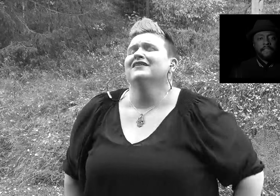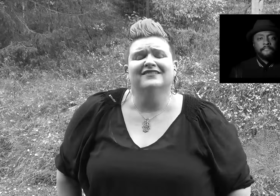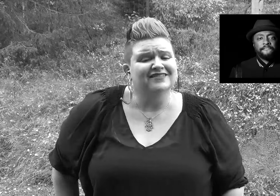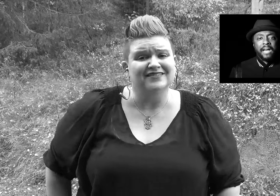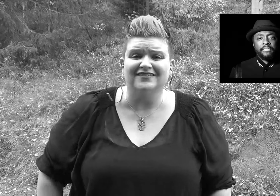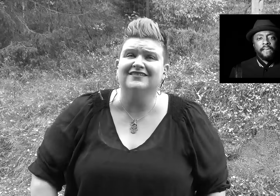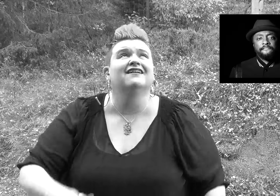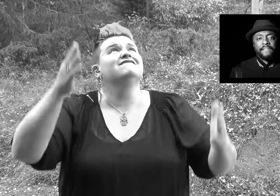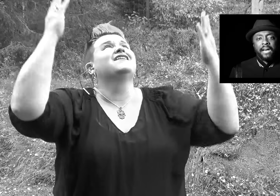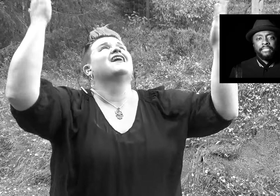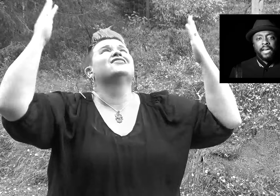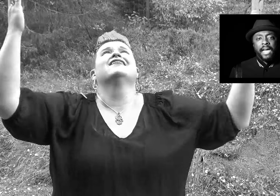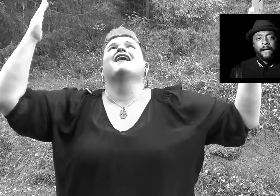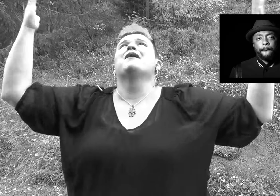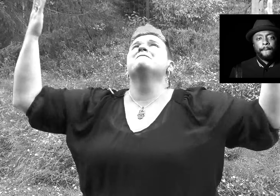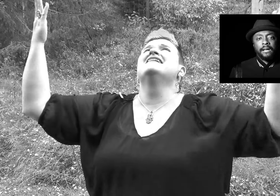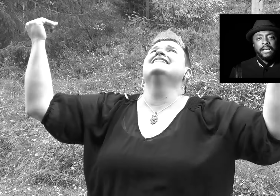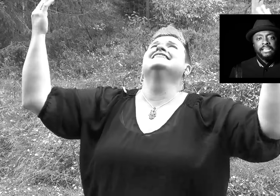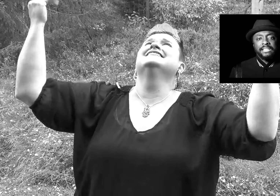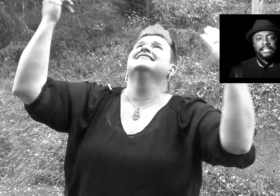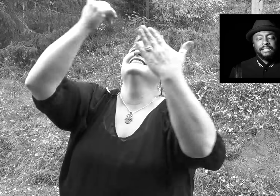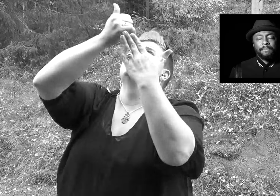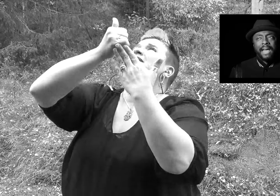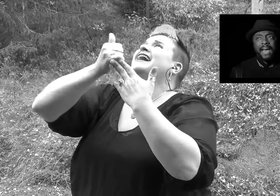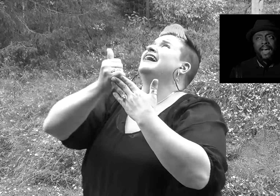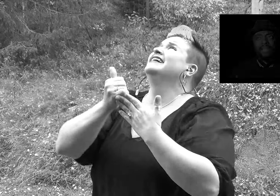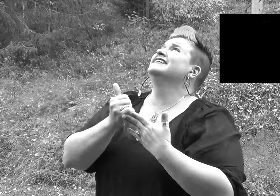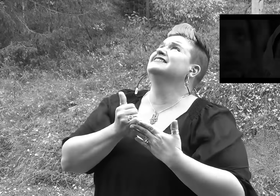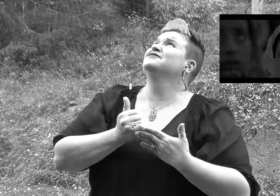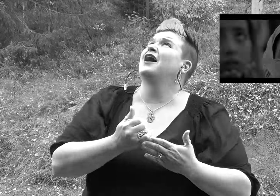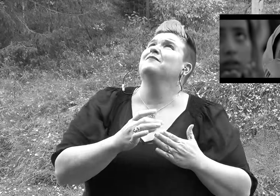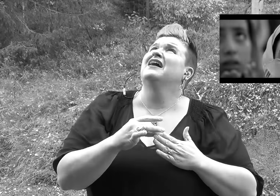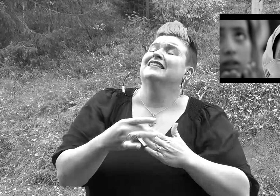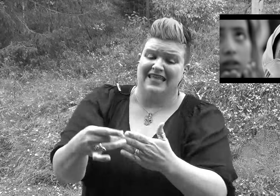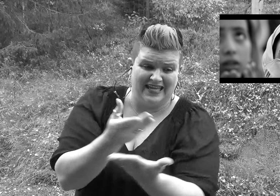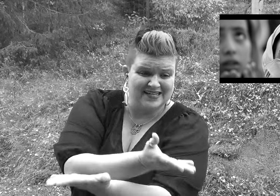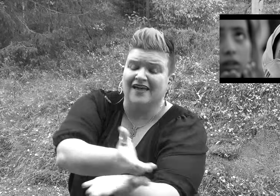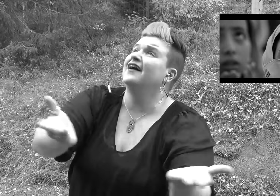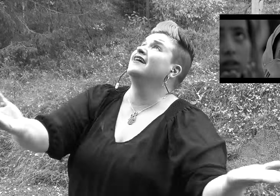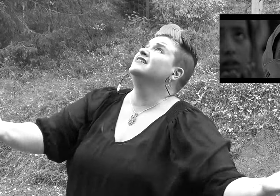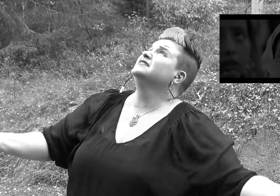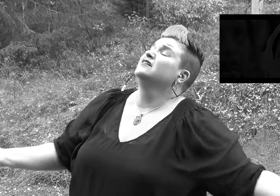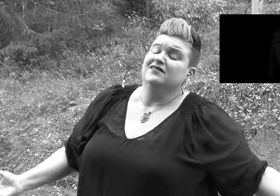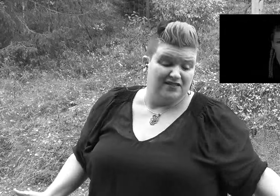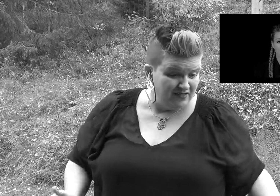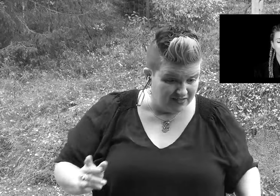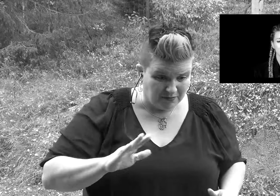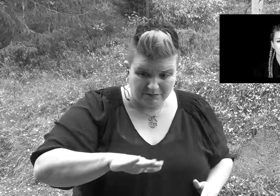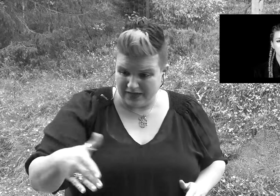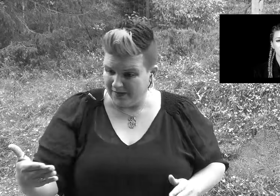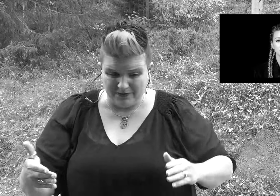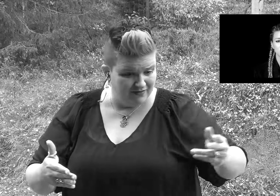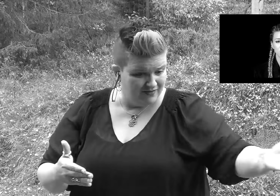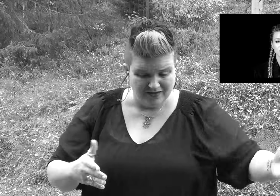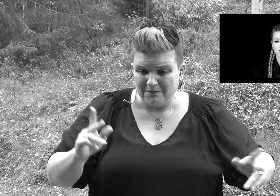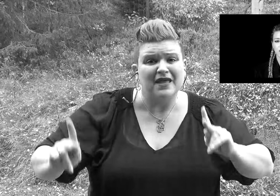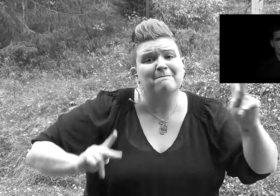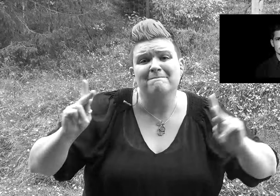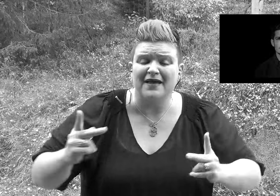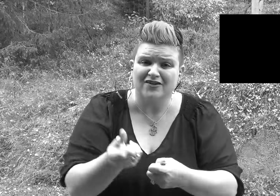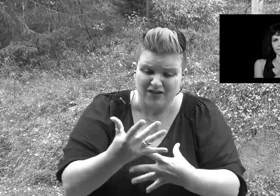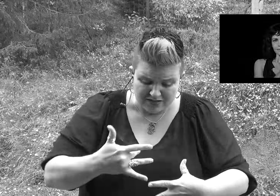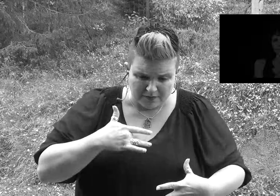Father, father, father, help us Take some guidance from above Cause people got me, got me